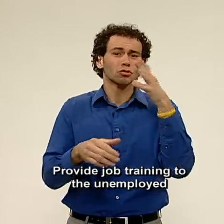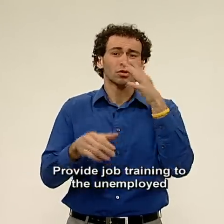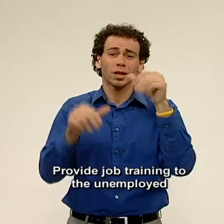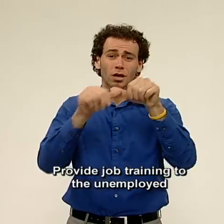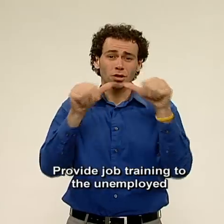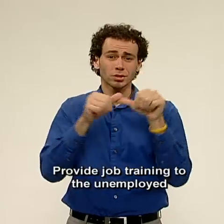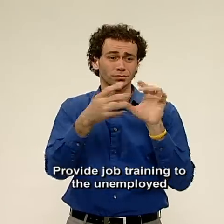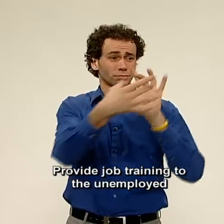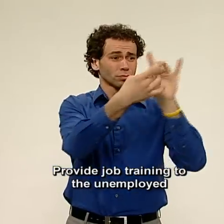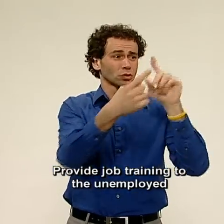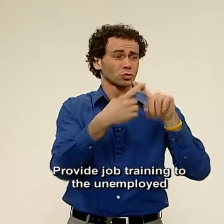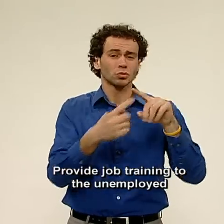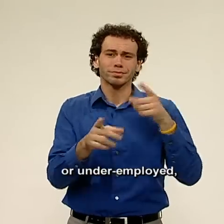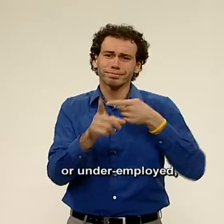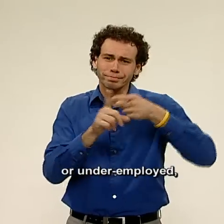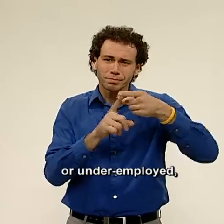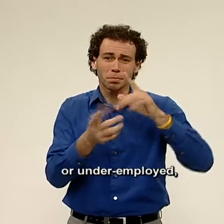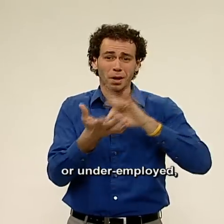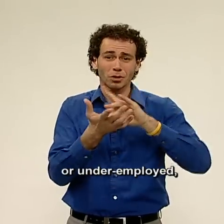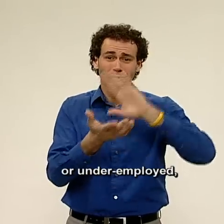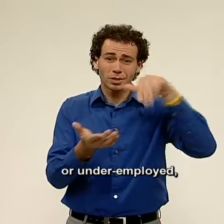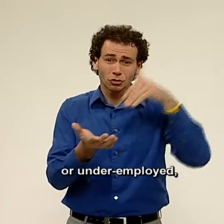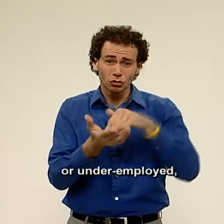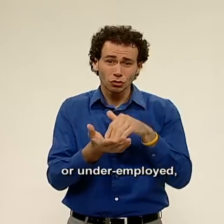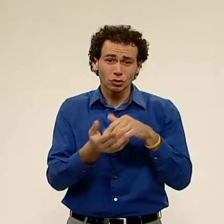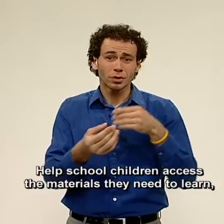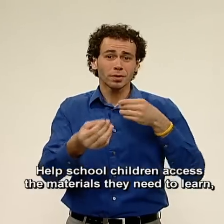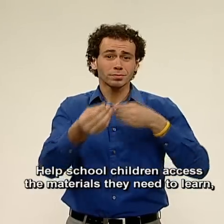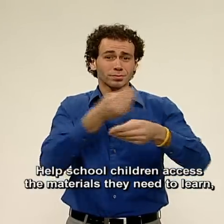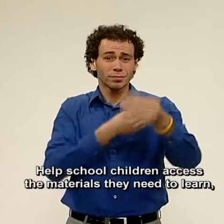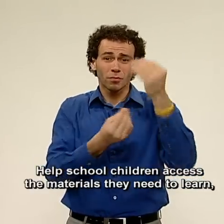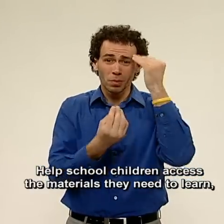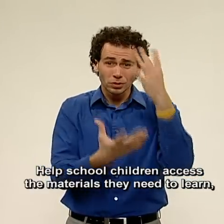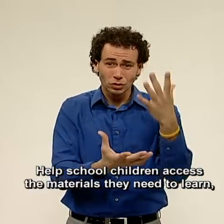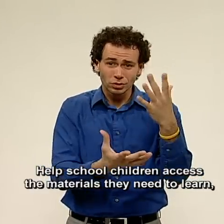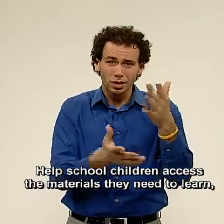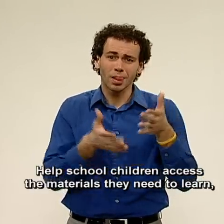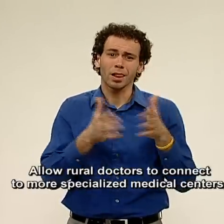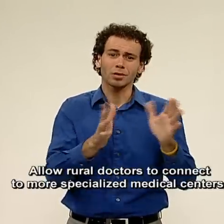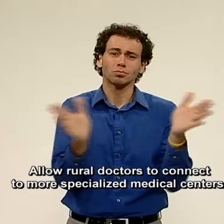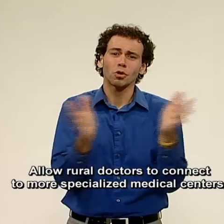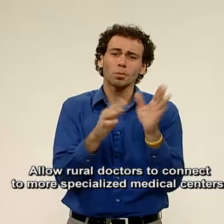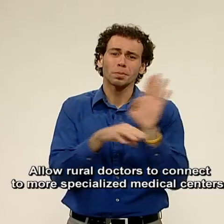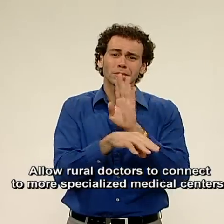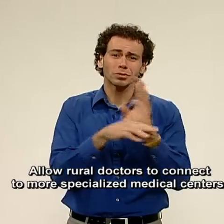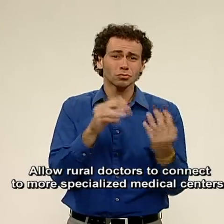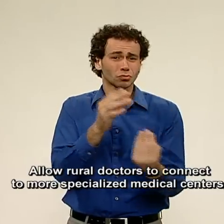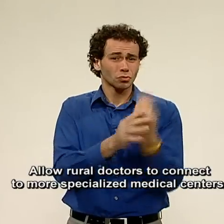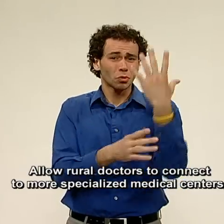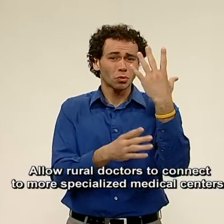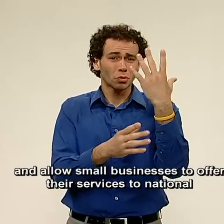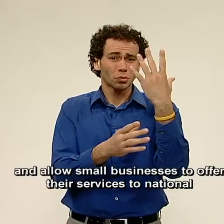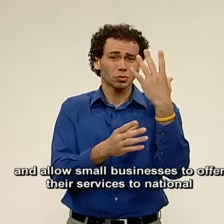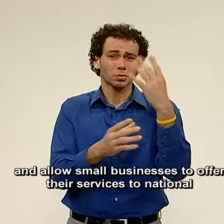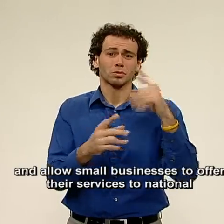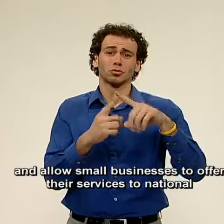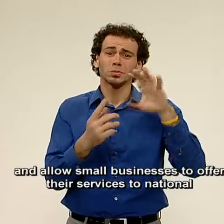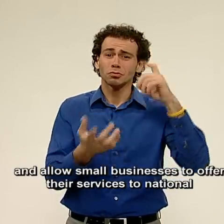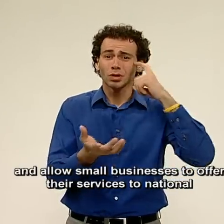job training to the unemployed or underemployed, help school children access the materials they need to learn, allow rural doctors to connect to